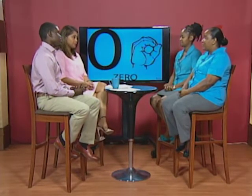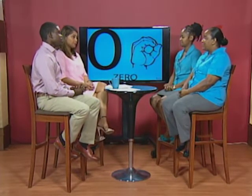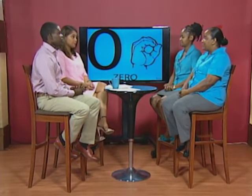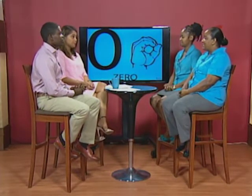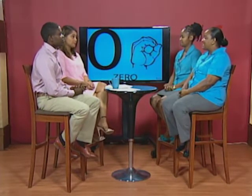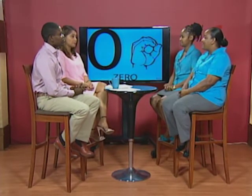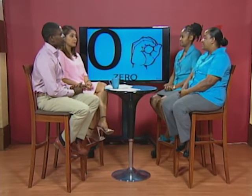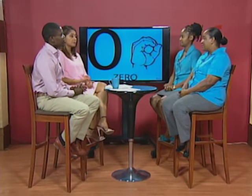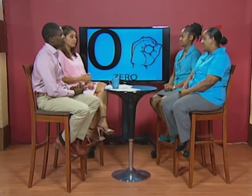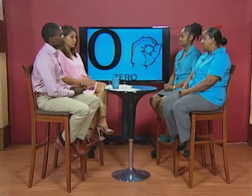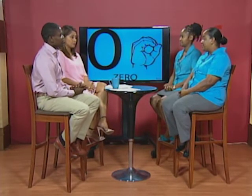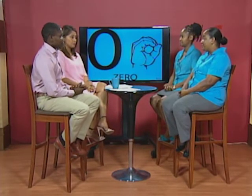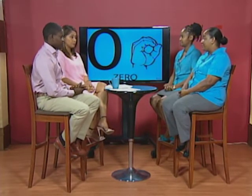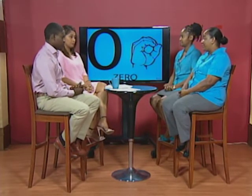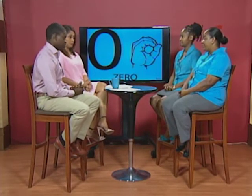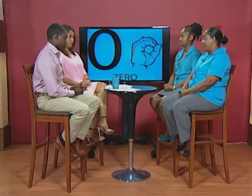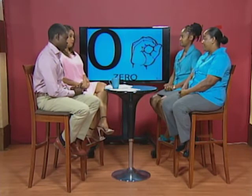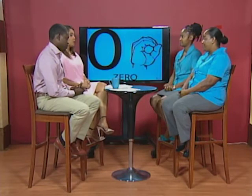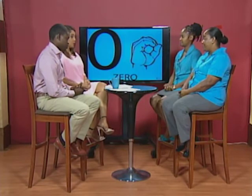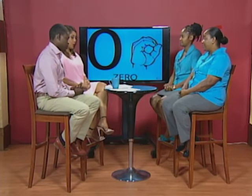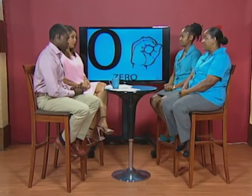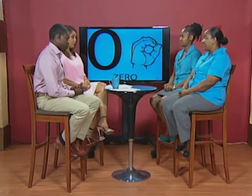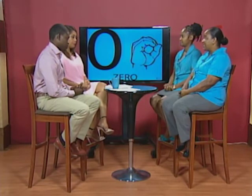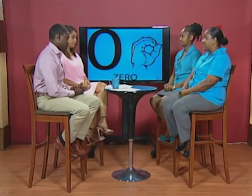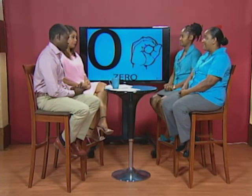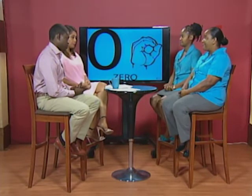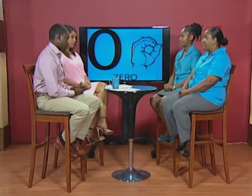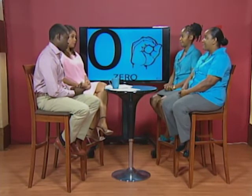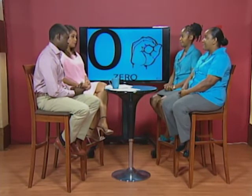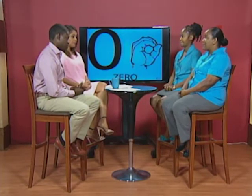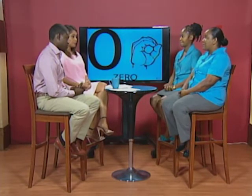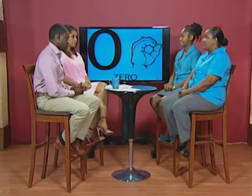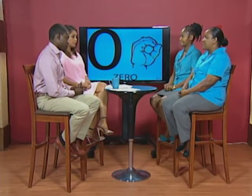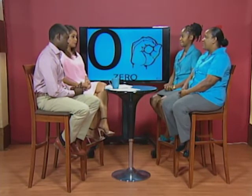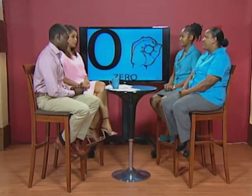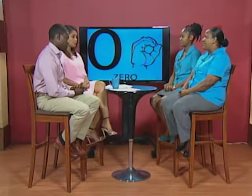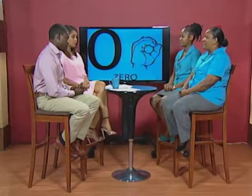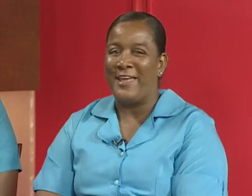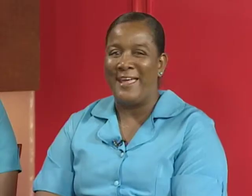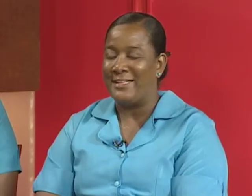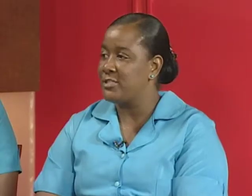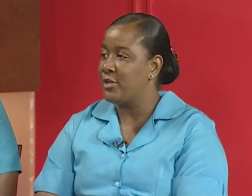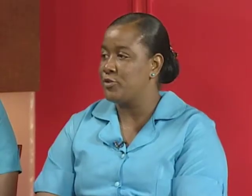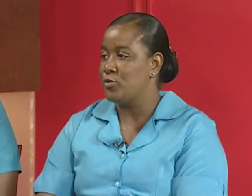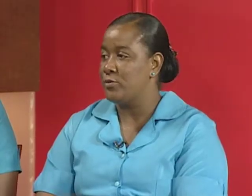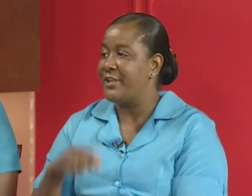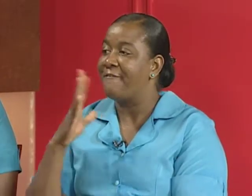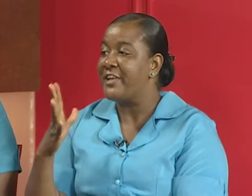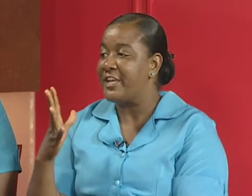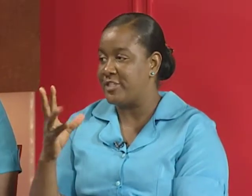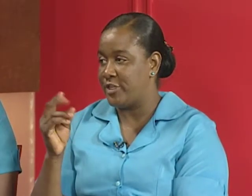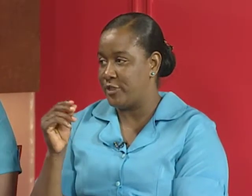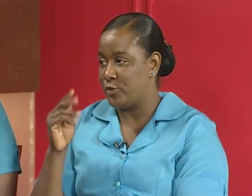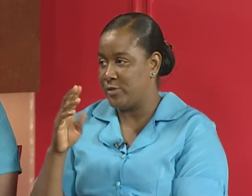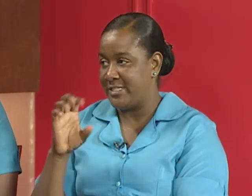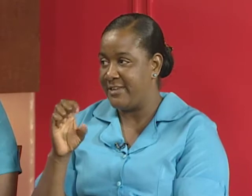it's a bit challenging for them because um some of them their hands are too their fingers are so stiff